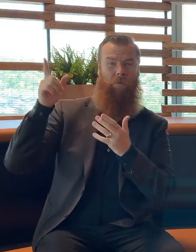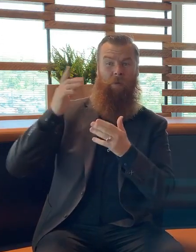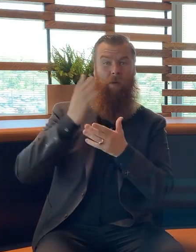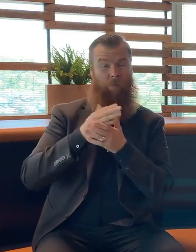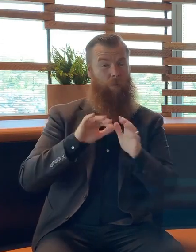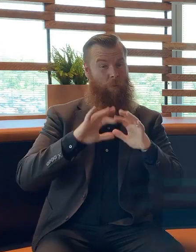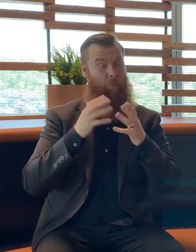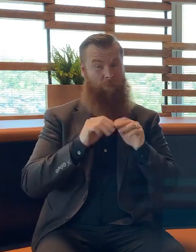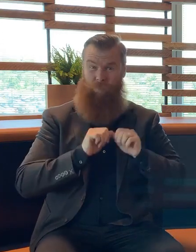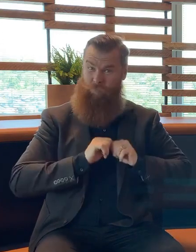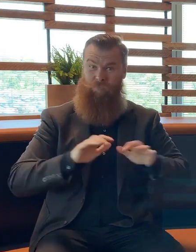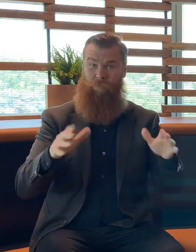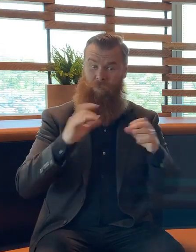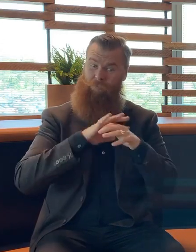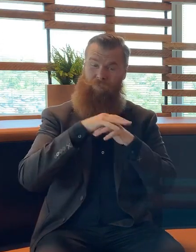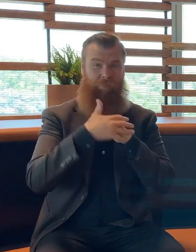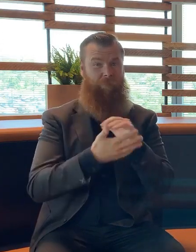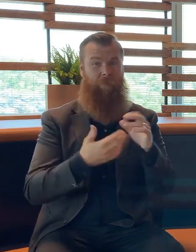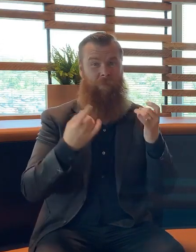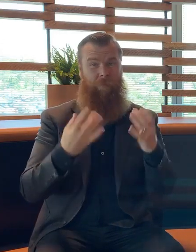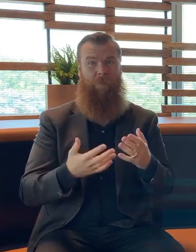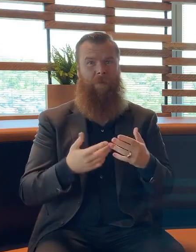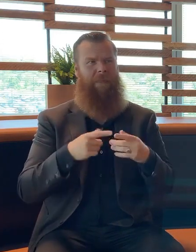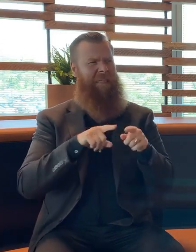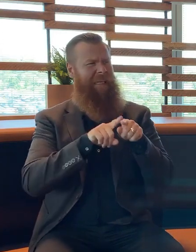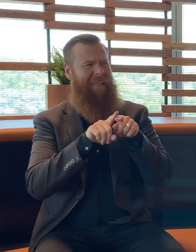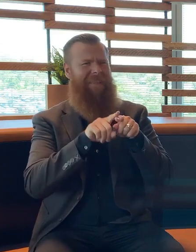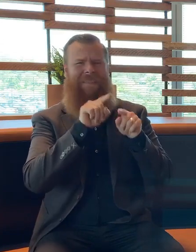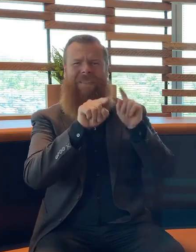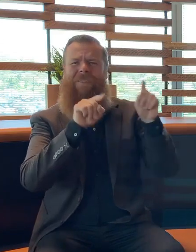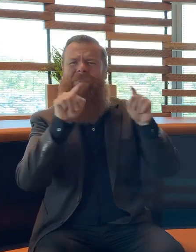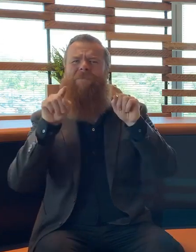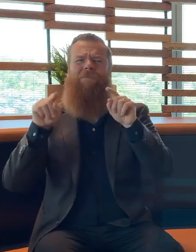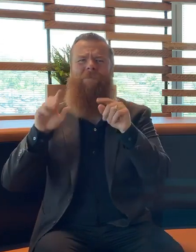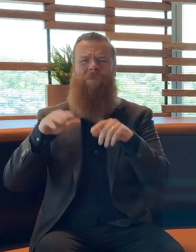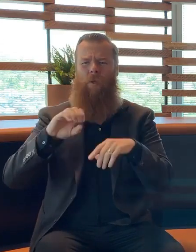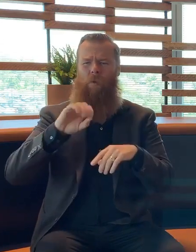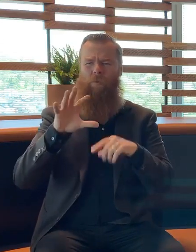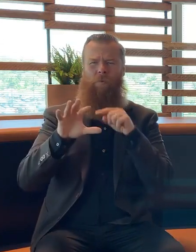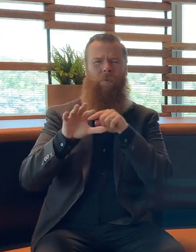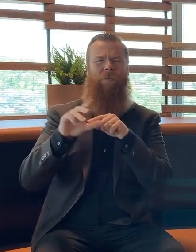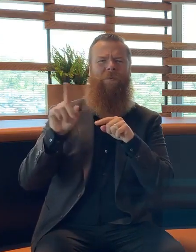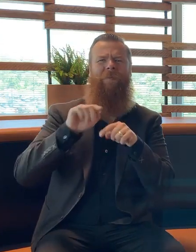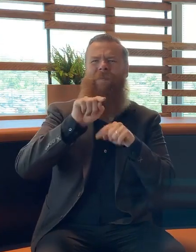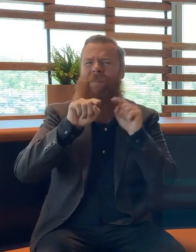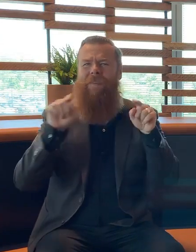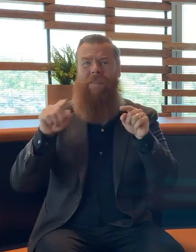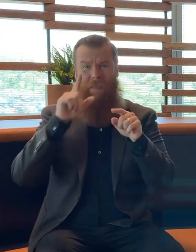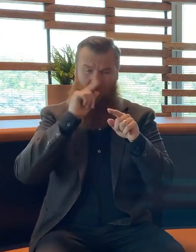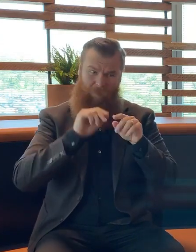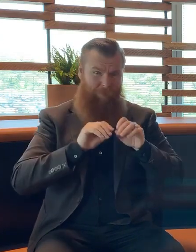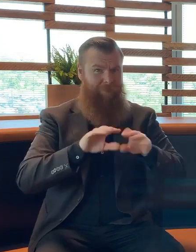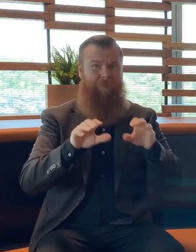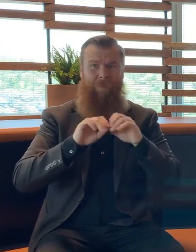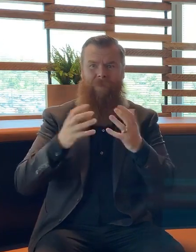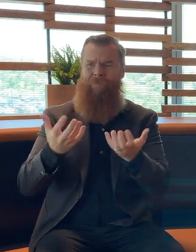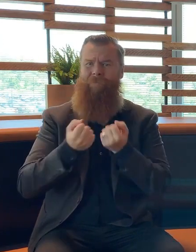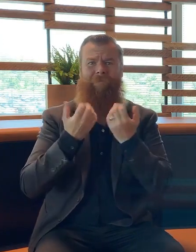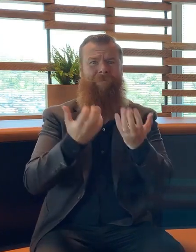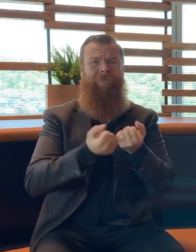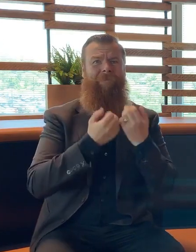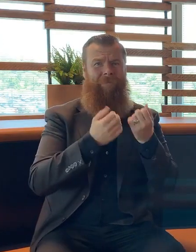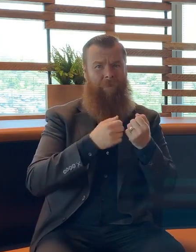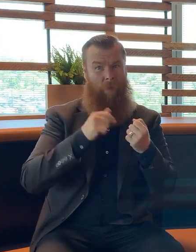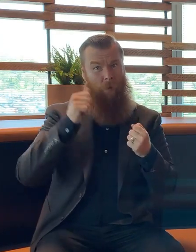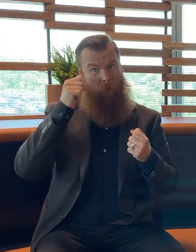learning more about Omicron every day. We know that it is transmissible. We know that it is here in Australia. We've had some